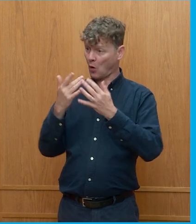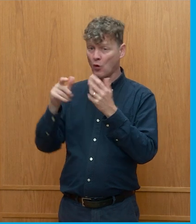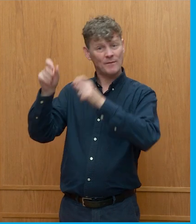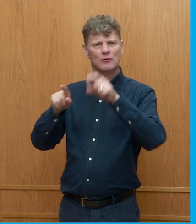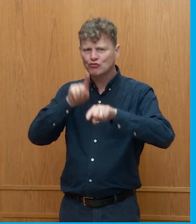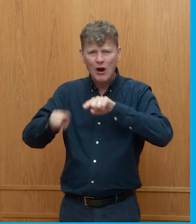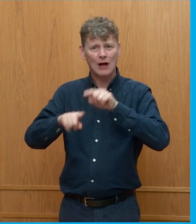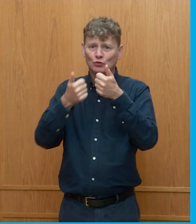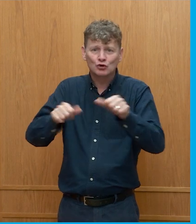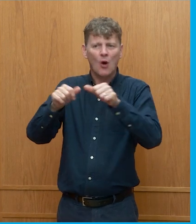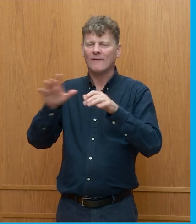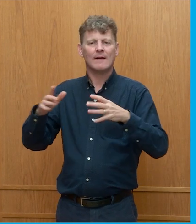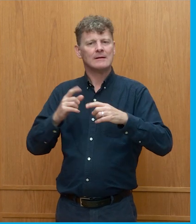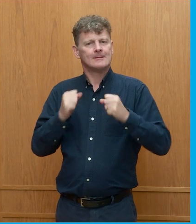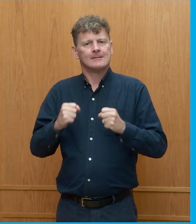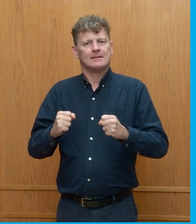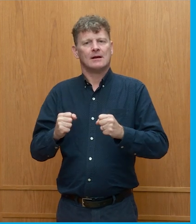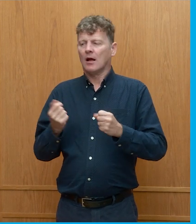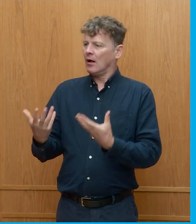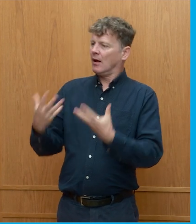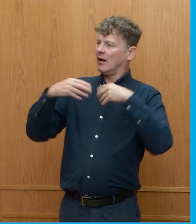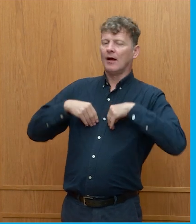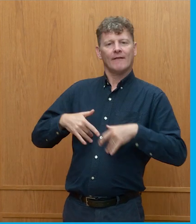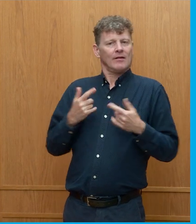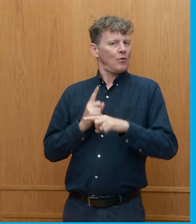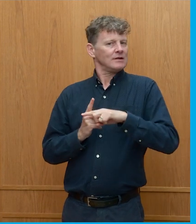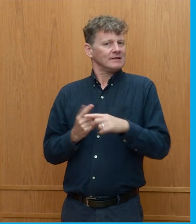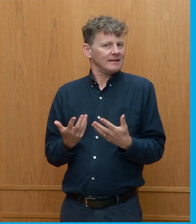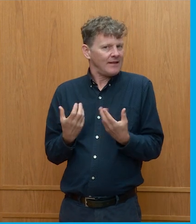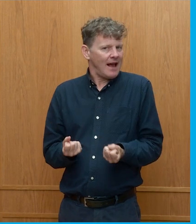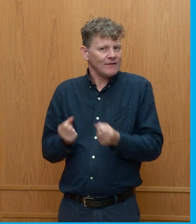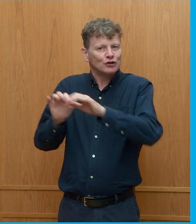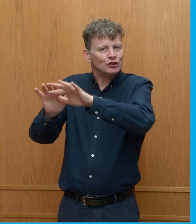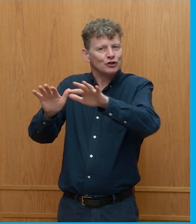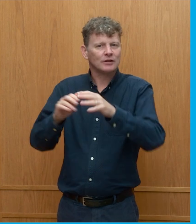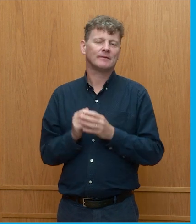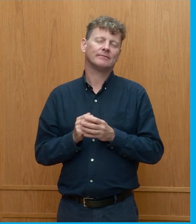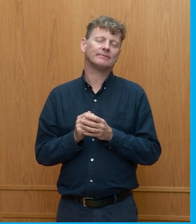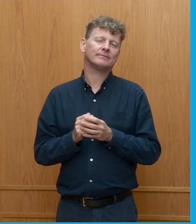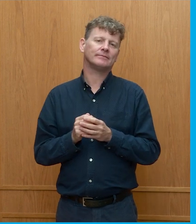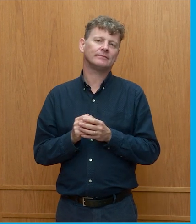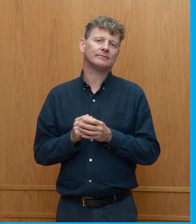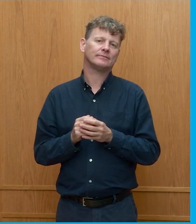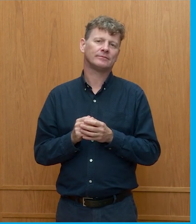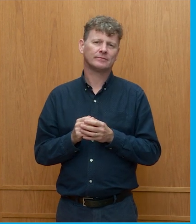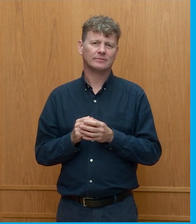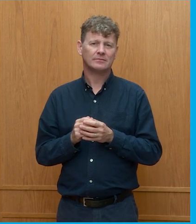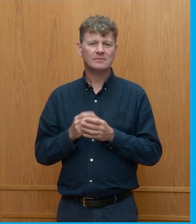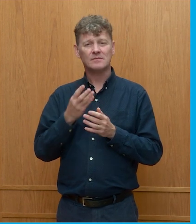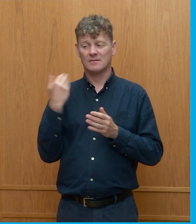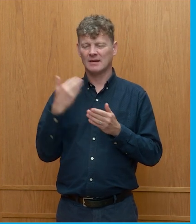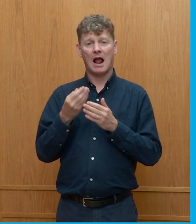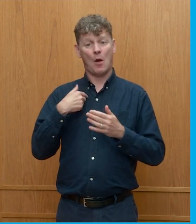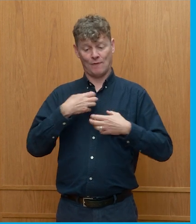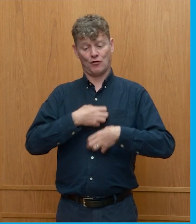lot of optimism and positivity to be gained from that. There's, I think I've sort of realised over time, some of our frustration is